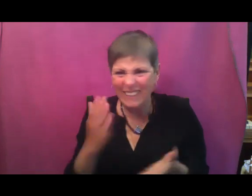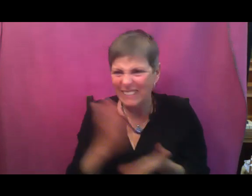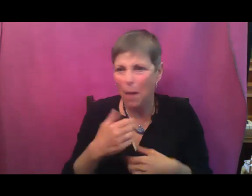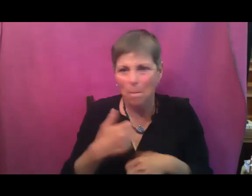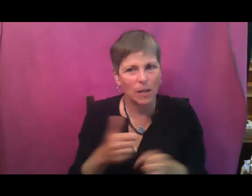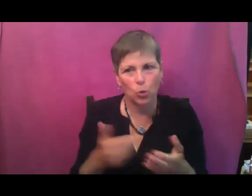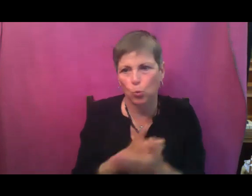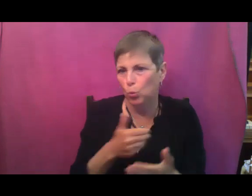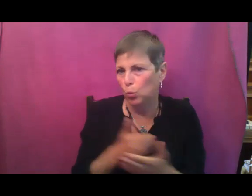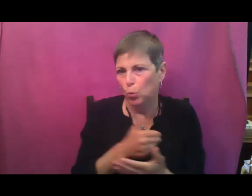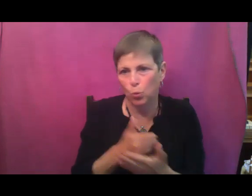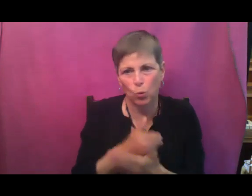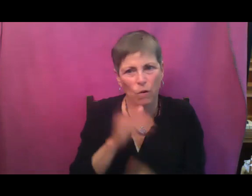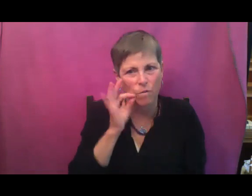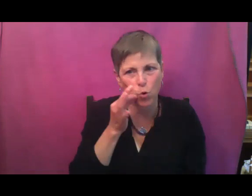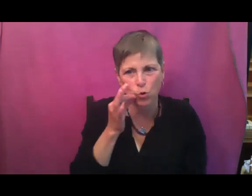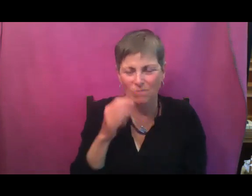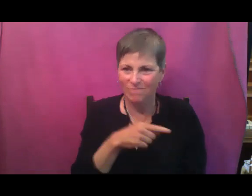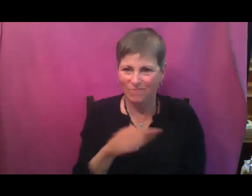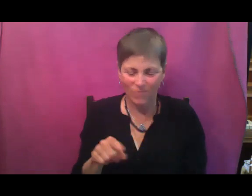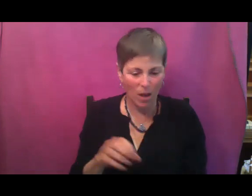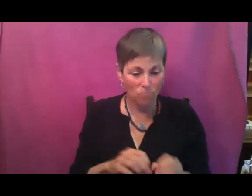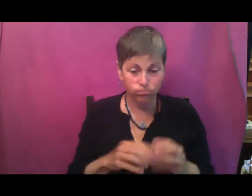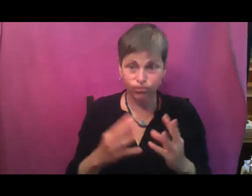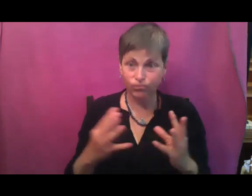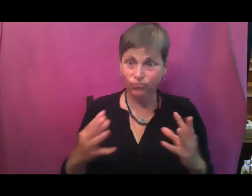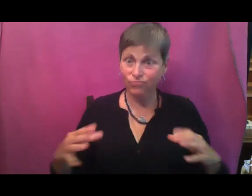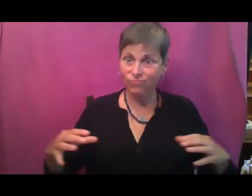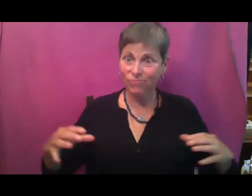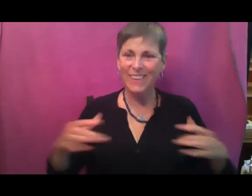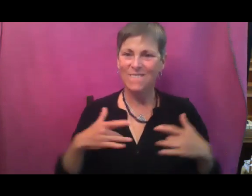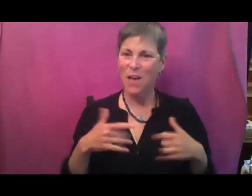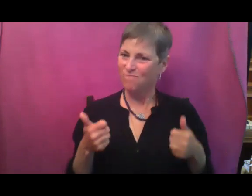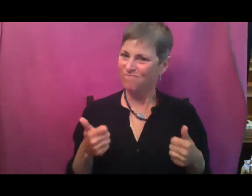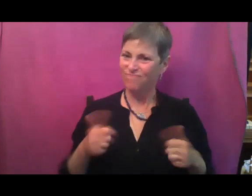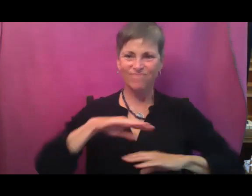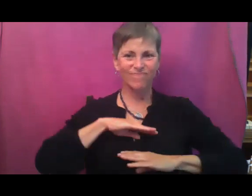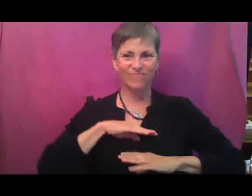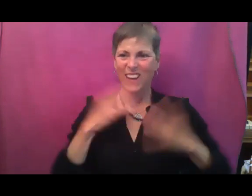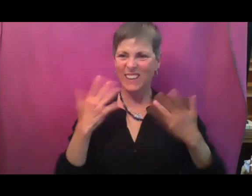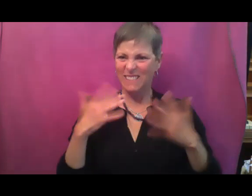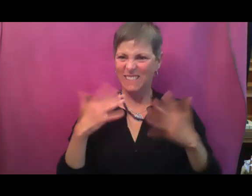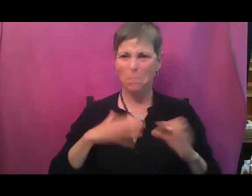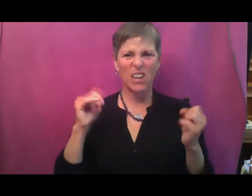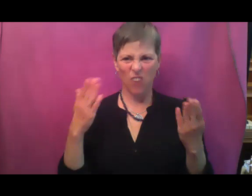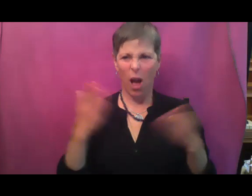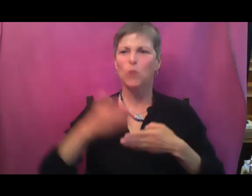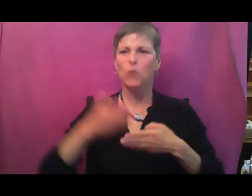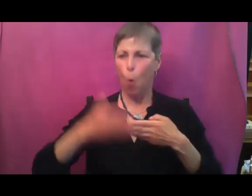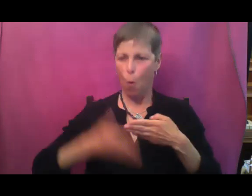I succeeded at life. I'm maturing the next generation. But if you convince them otherwise,